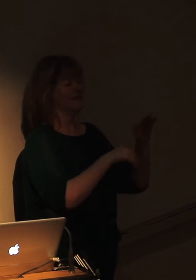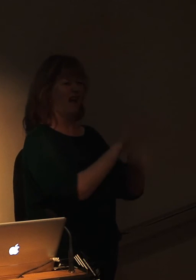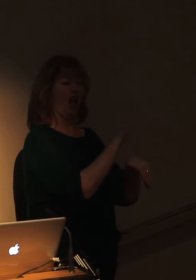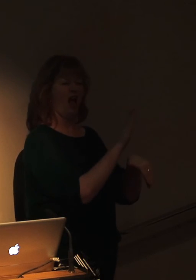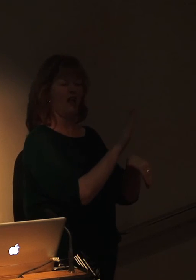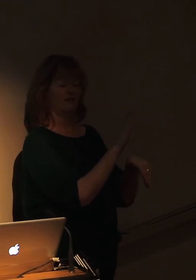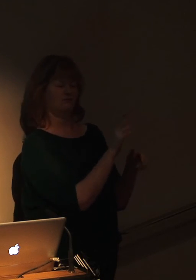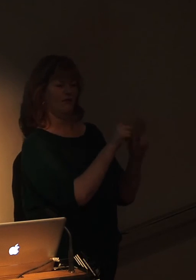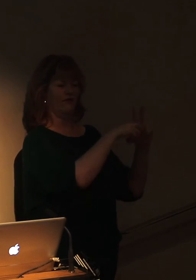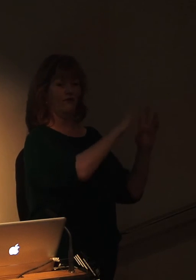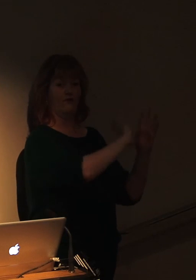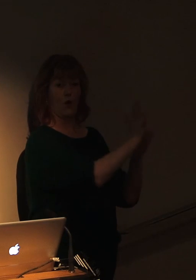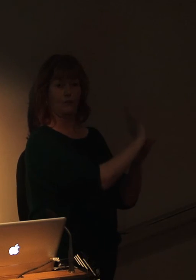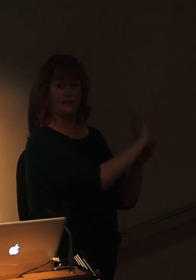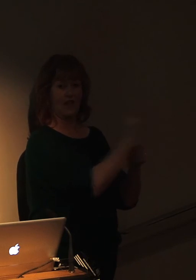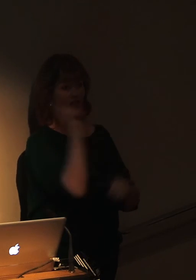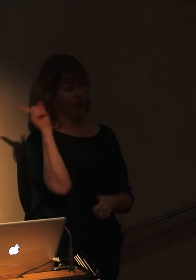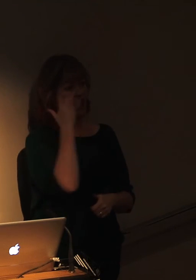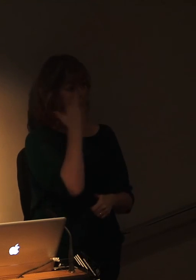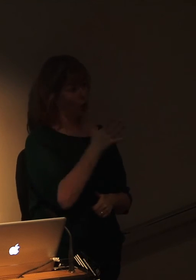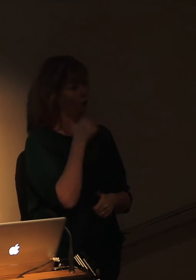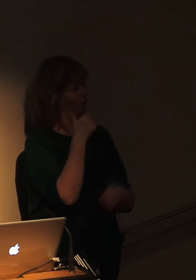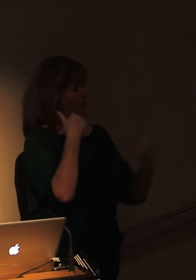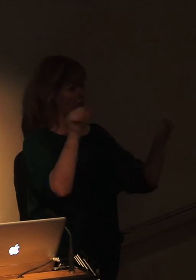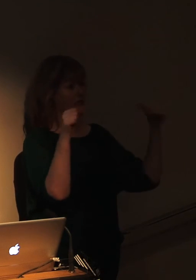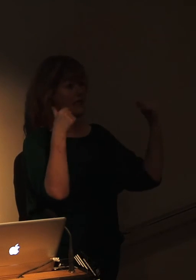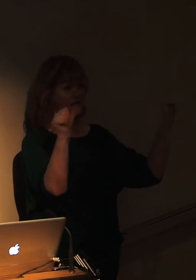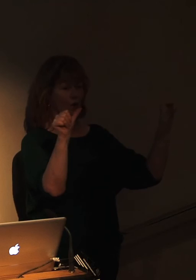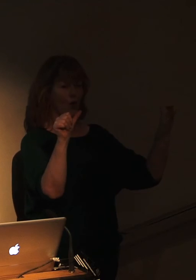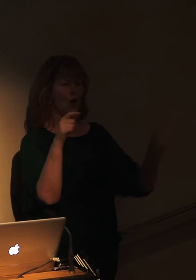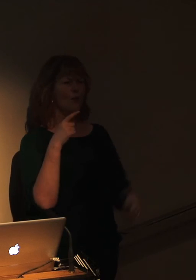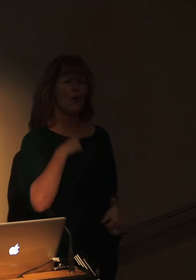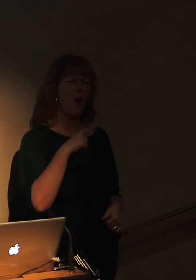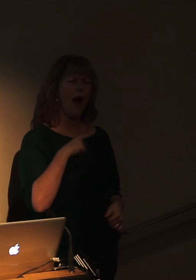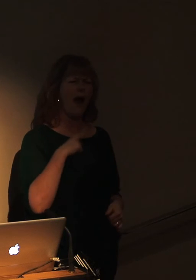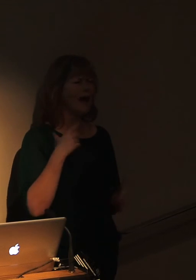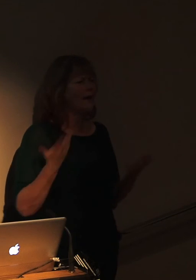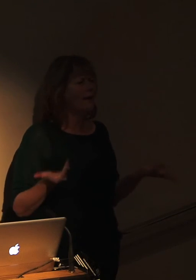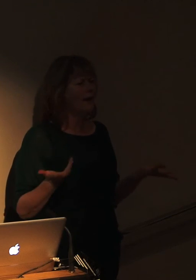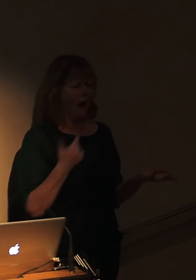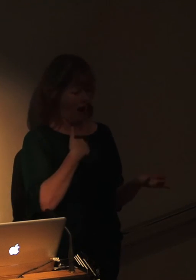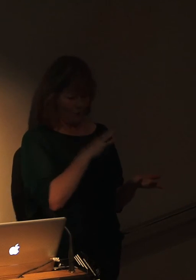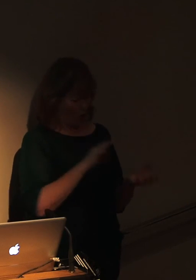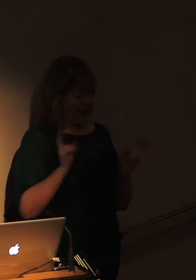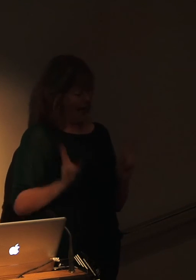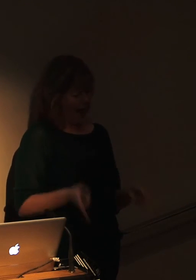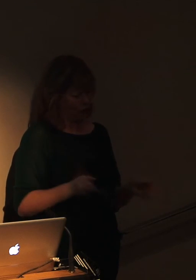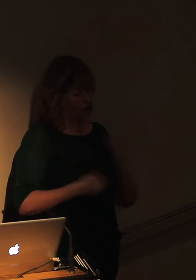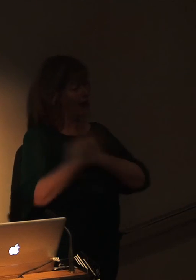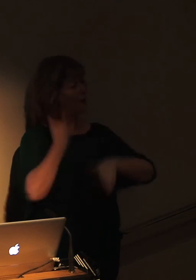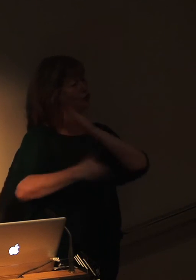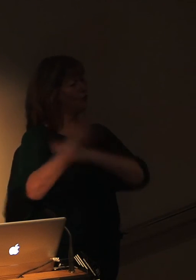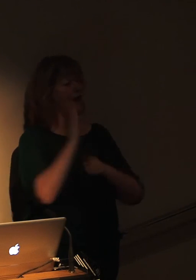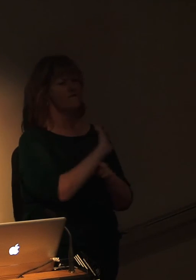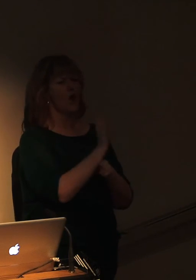show was a great success as well. And the reason is what I actually am. Because I'm not a natural history filmmaker. I'm actually a